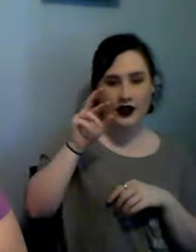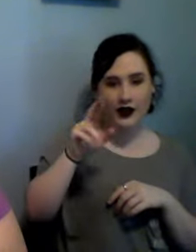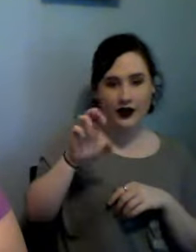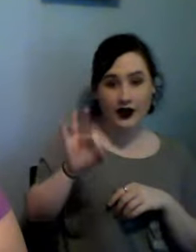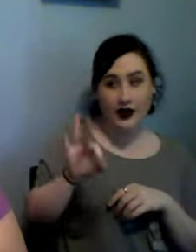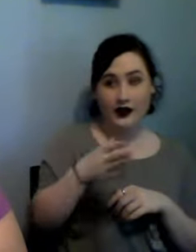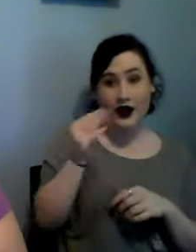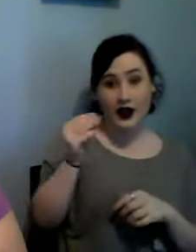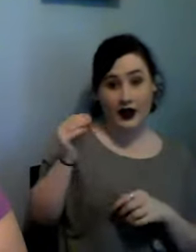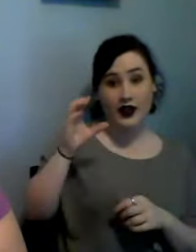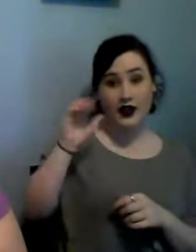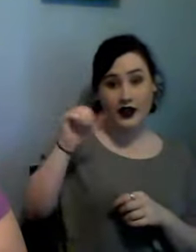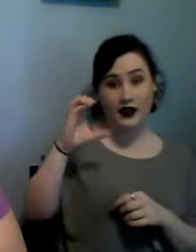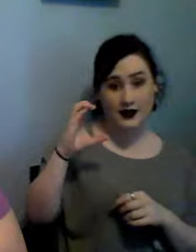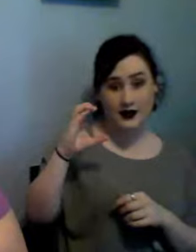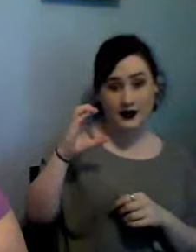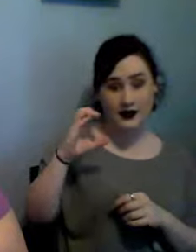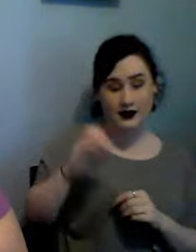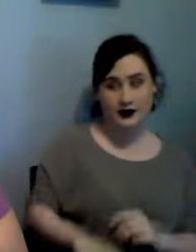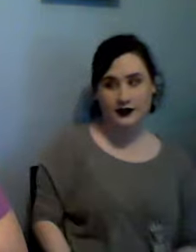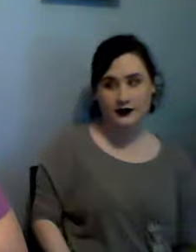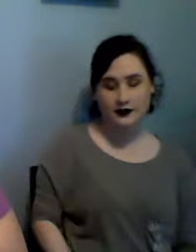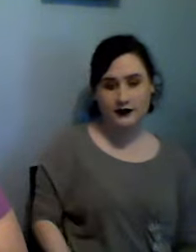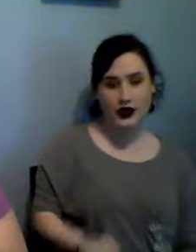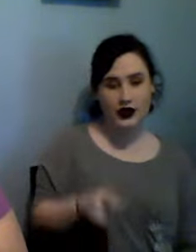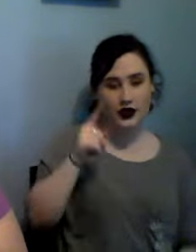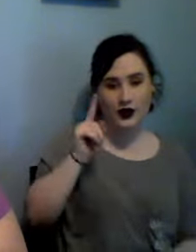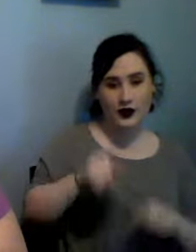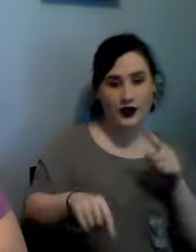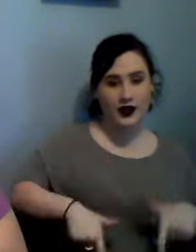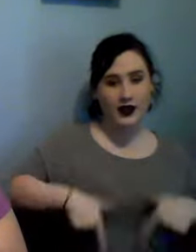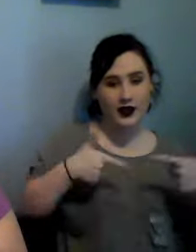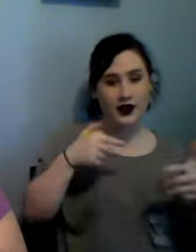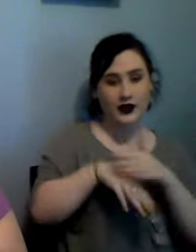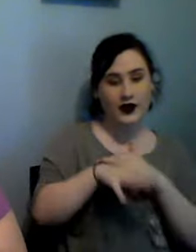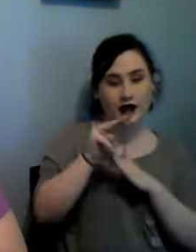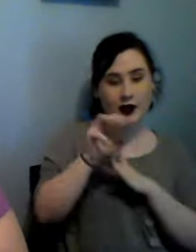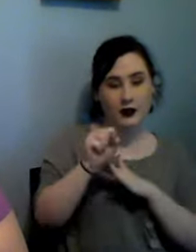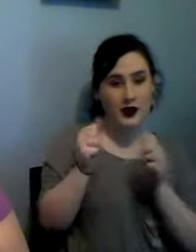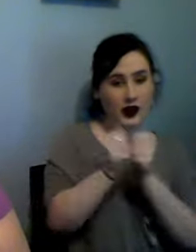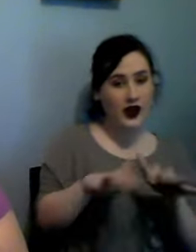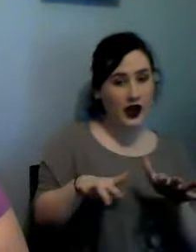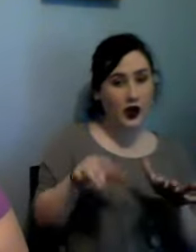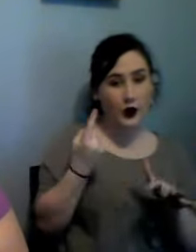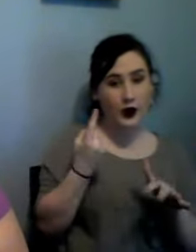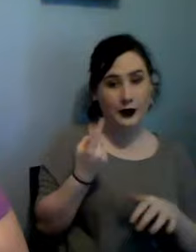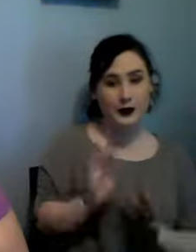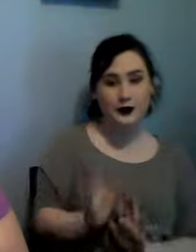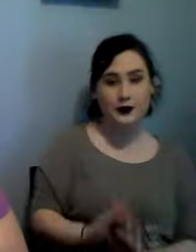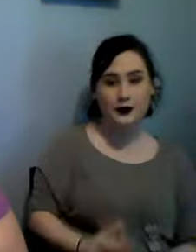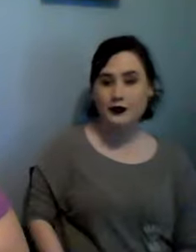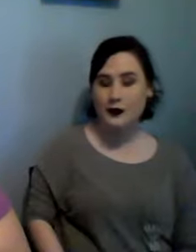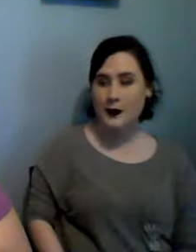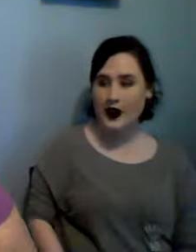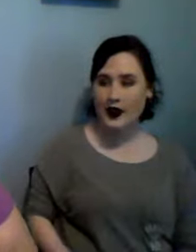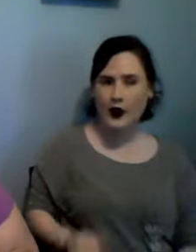you can't live in Mississippi without an air conditioner well you can but you gonna be a miserable